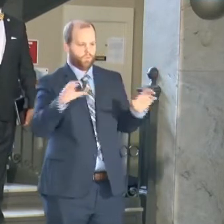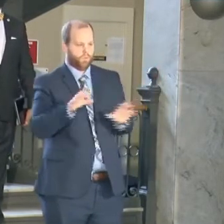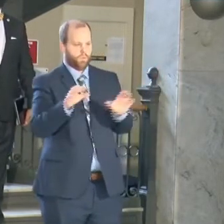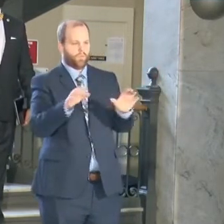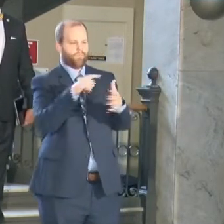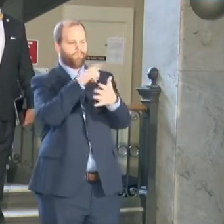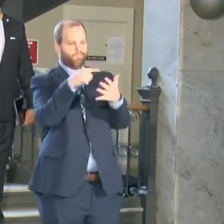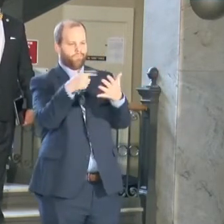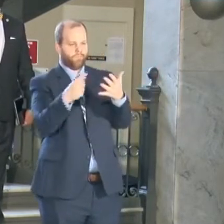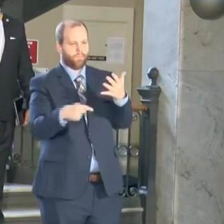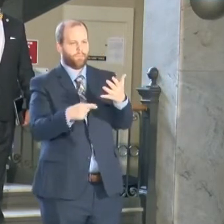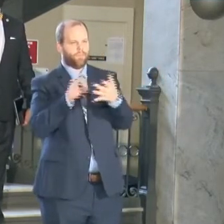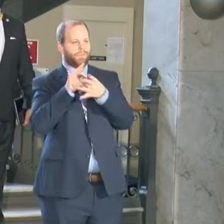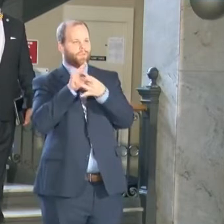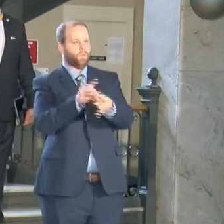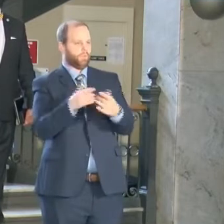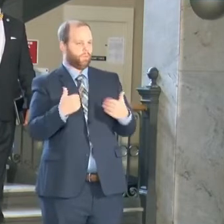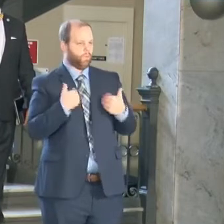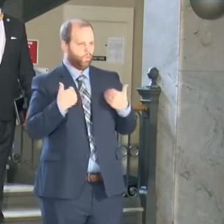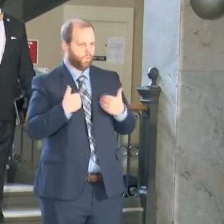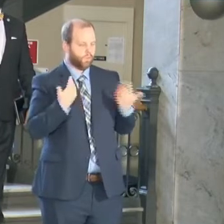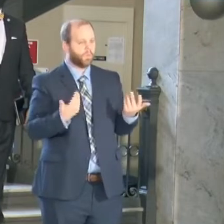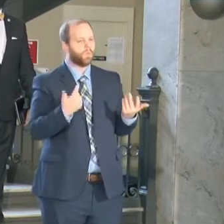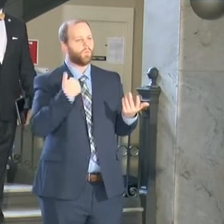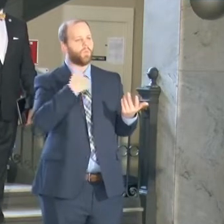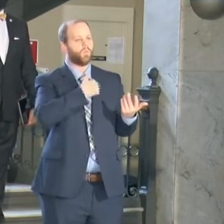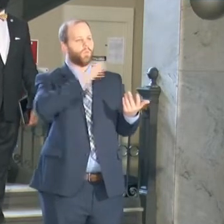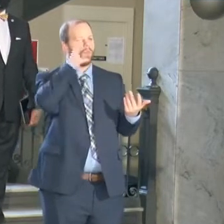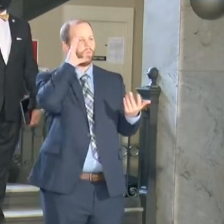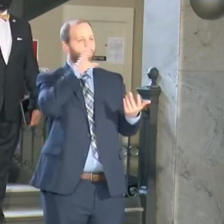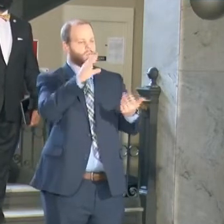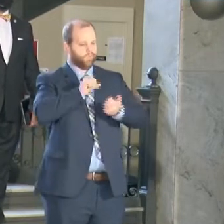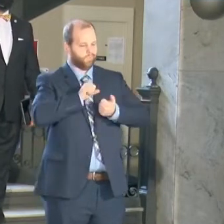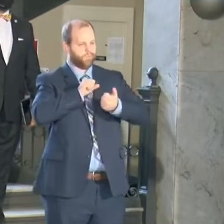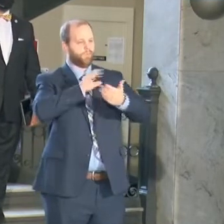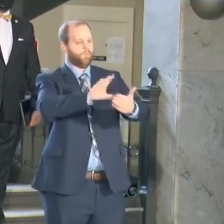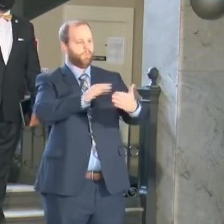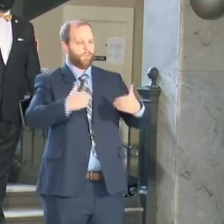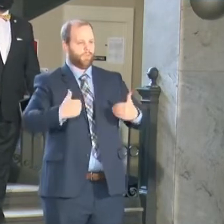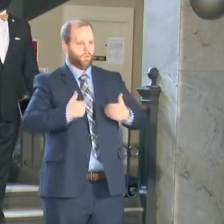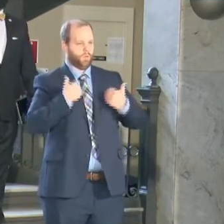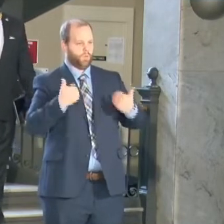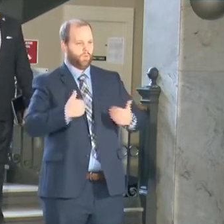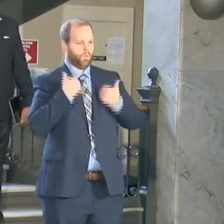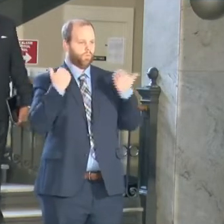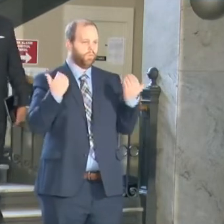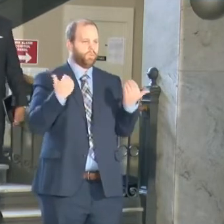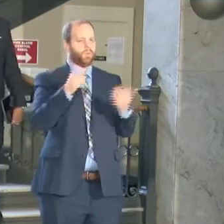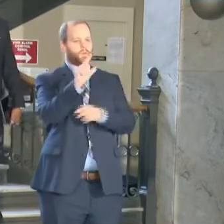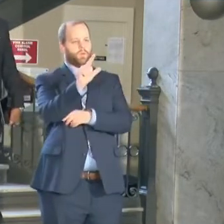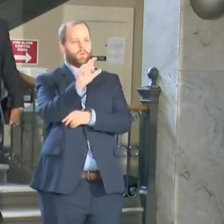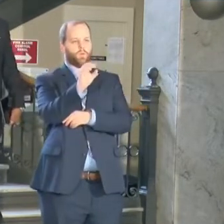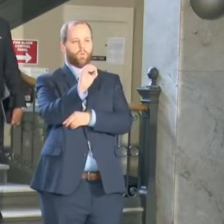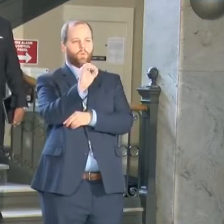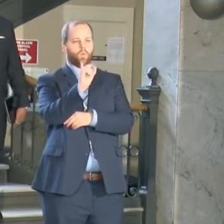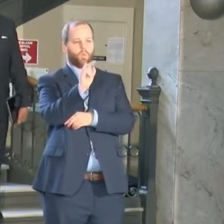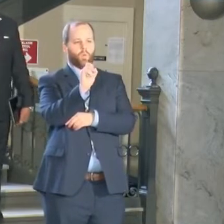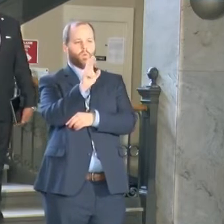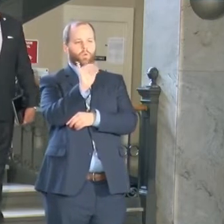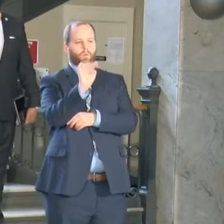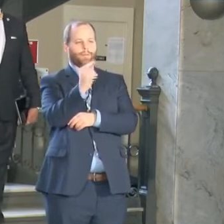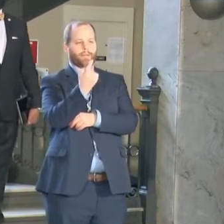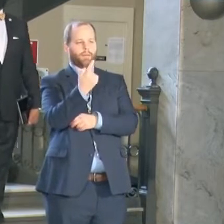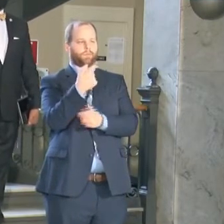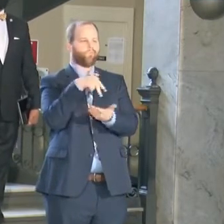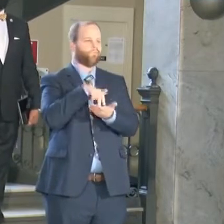to our juveniles, understanding that we'll be addressing juvenile Lord lowering within businesses because what we're seeing is an uptick